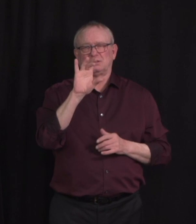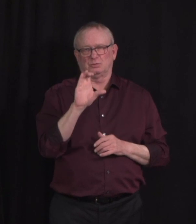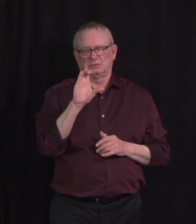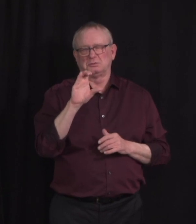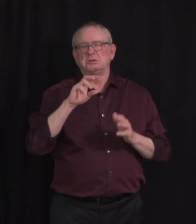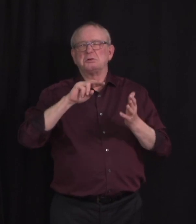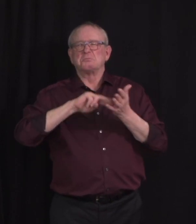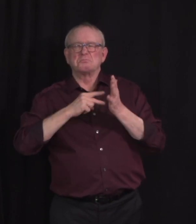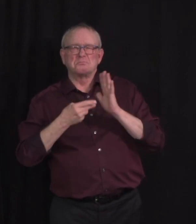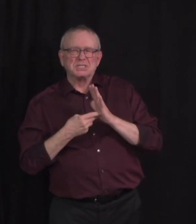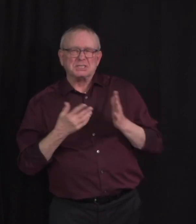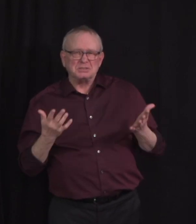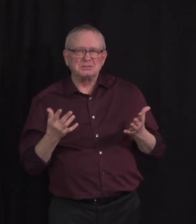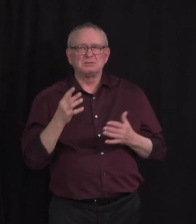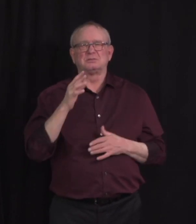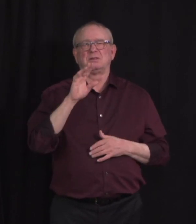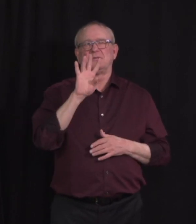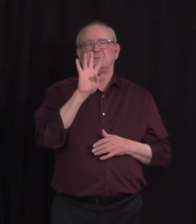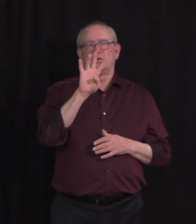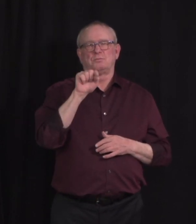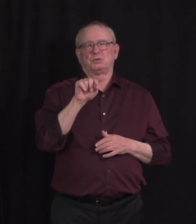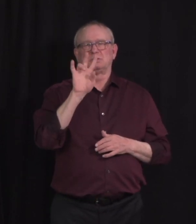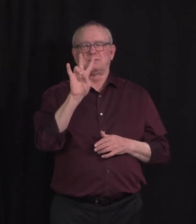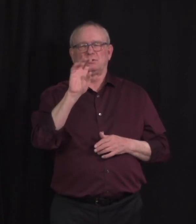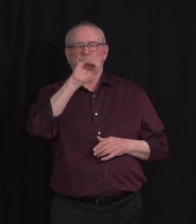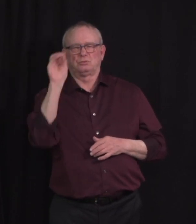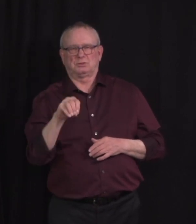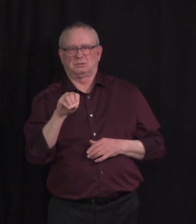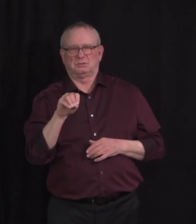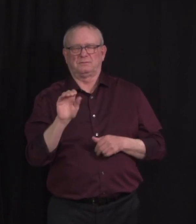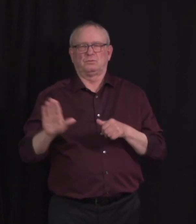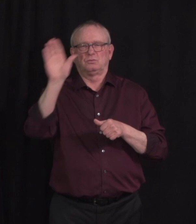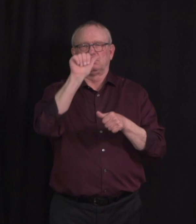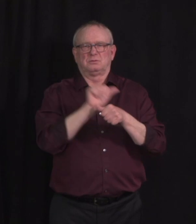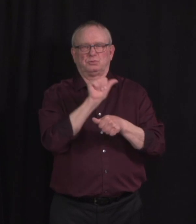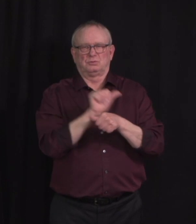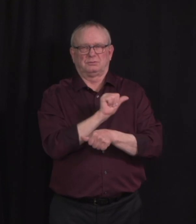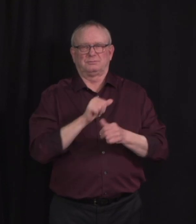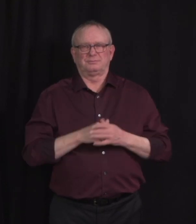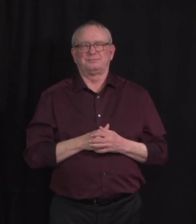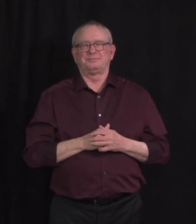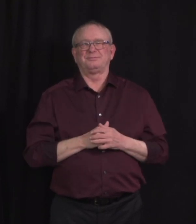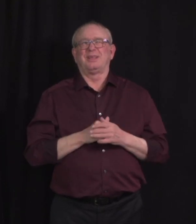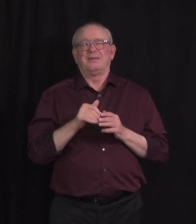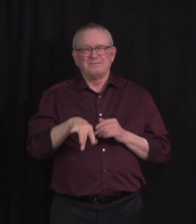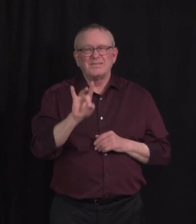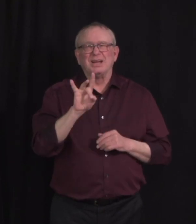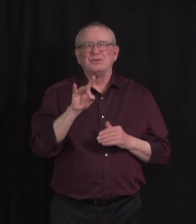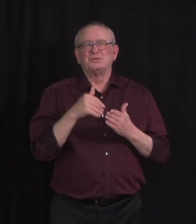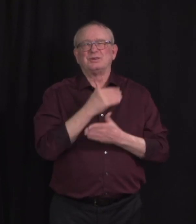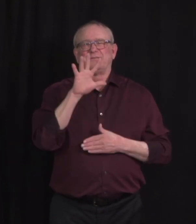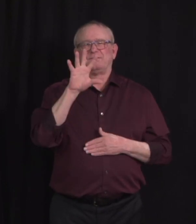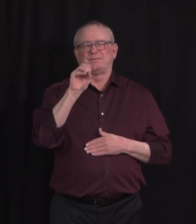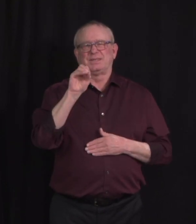This puts our positivity rate at about 4.7%. We have identified 50 new cases of the variant